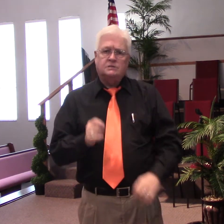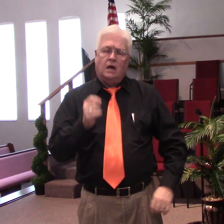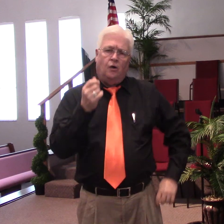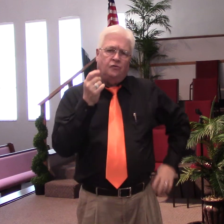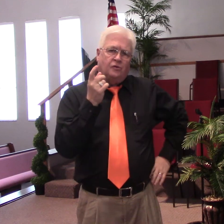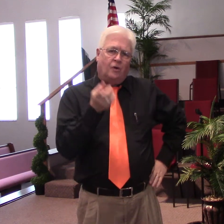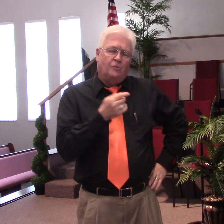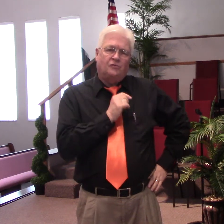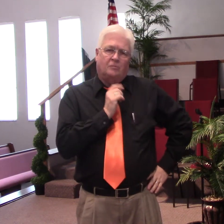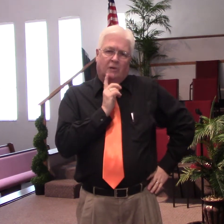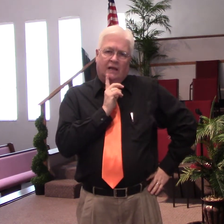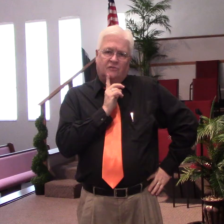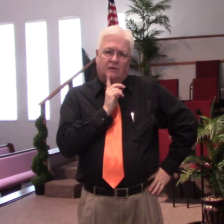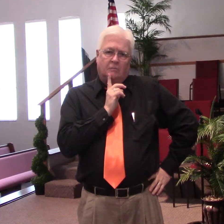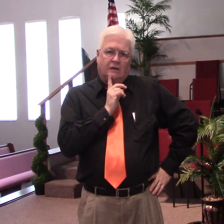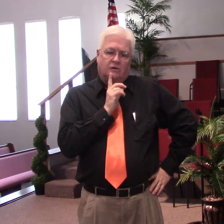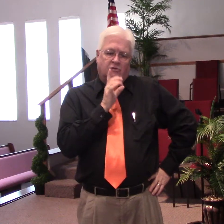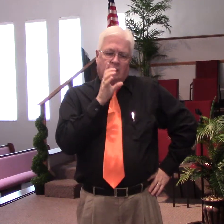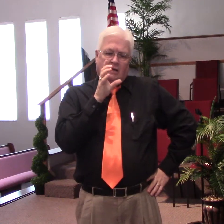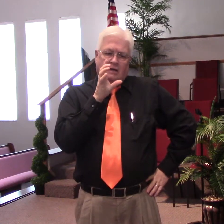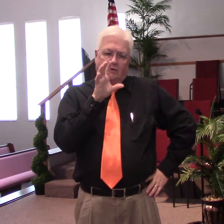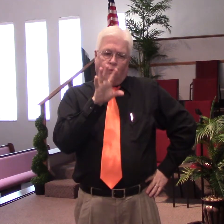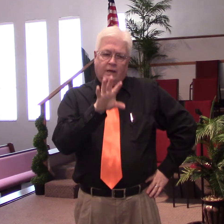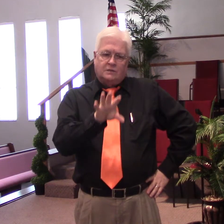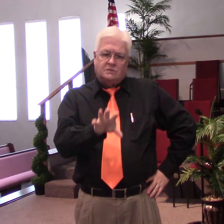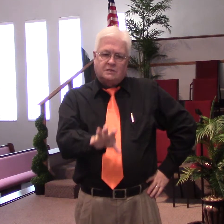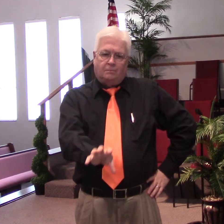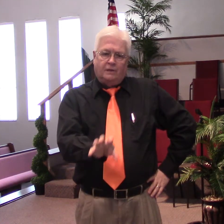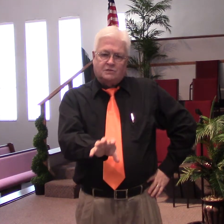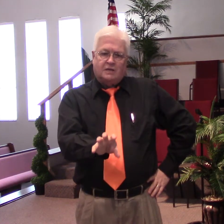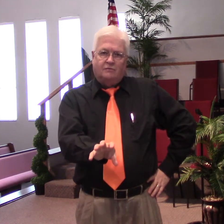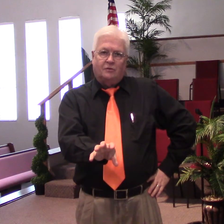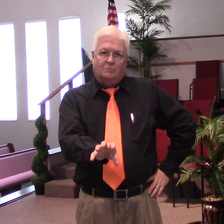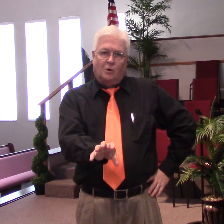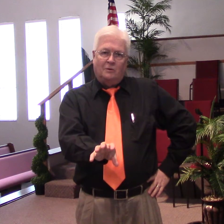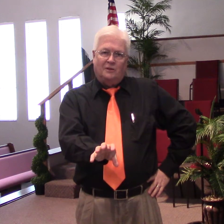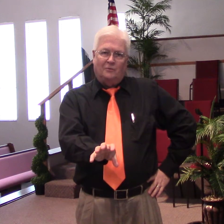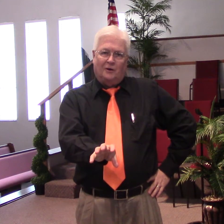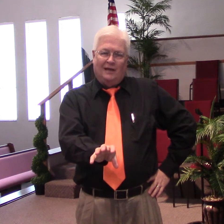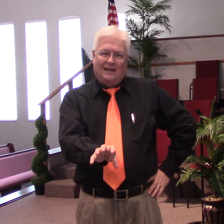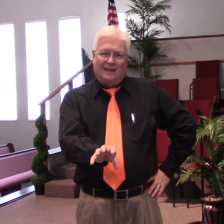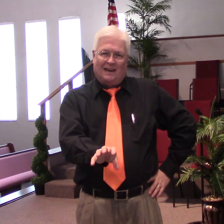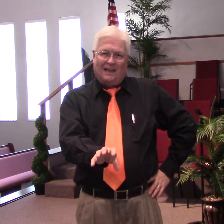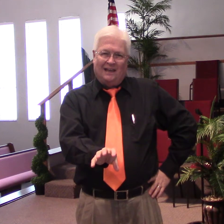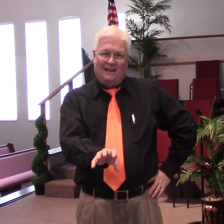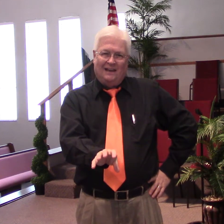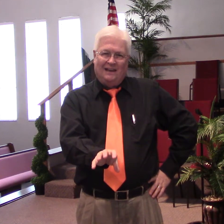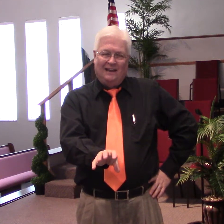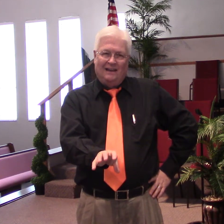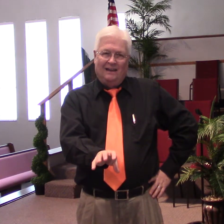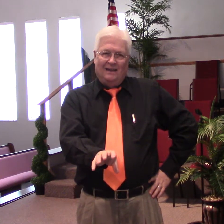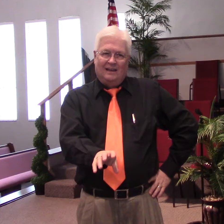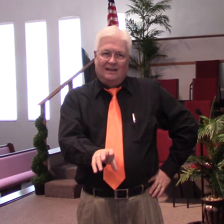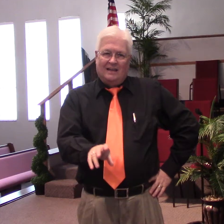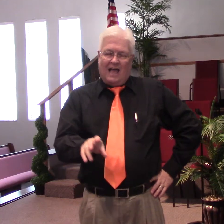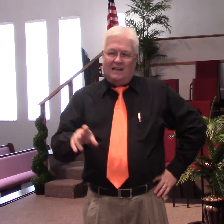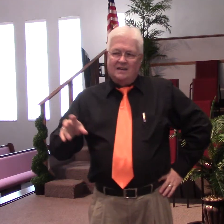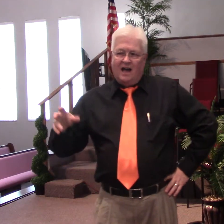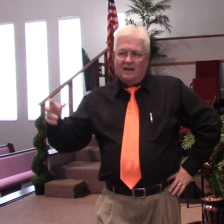it's also almost a blessing because if we could simply savor the moment that we're in and not